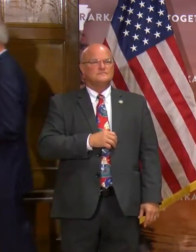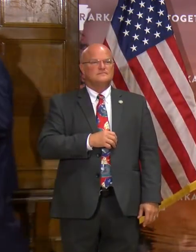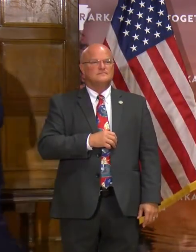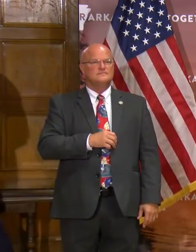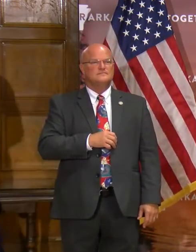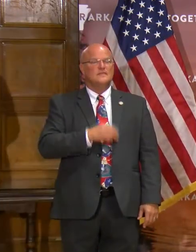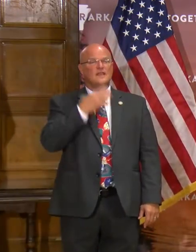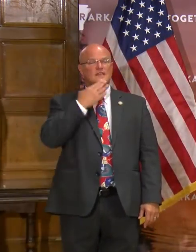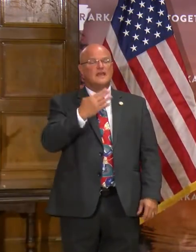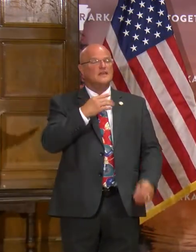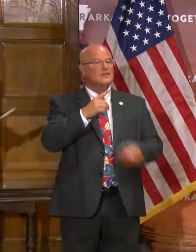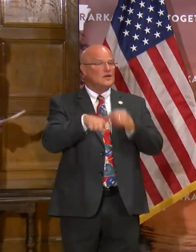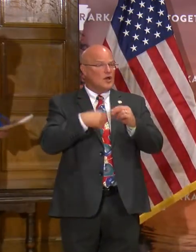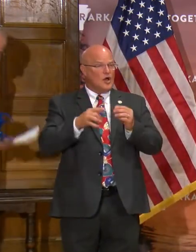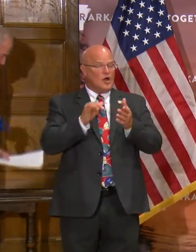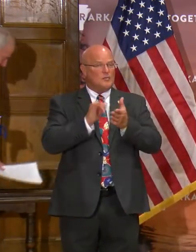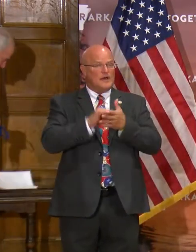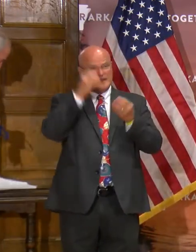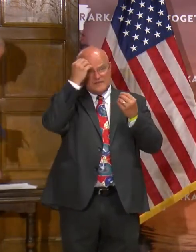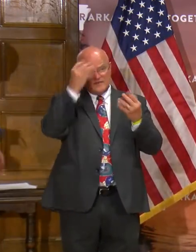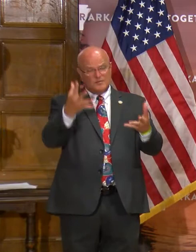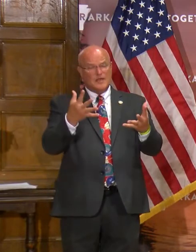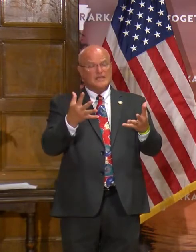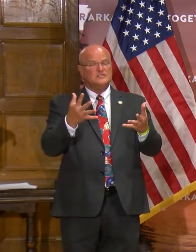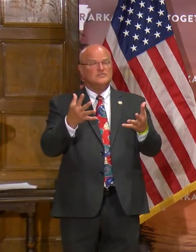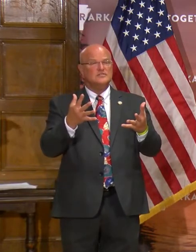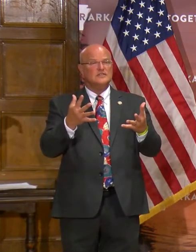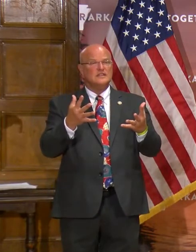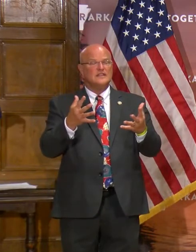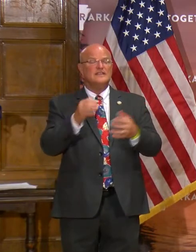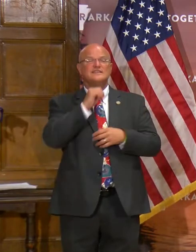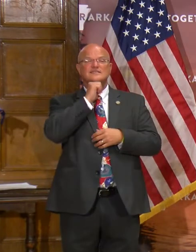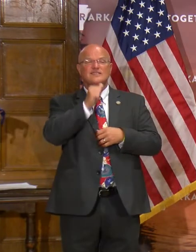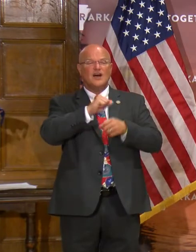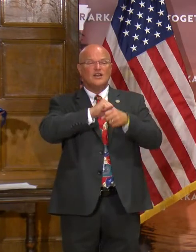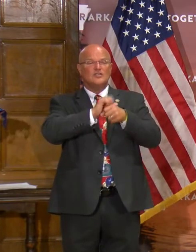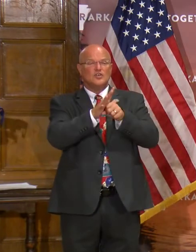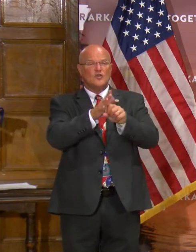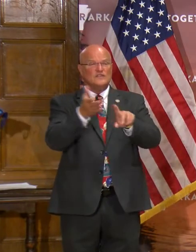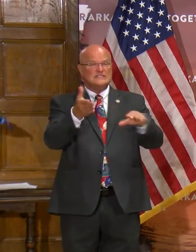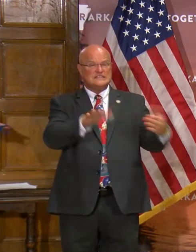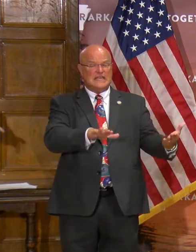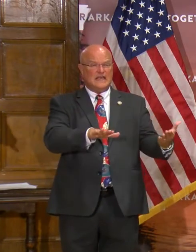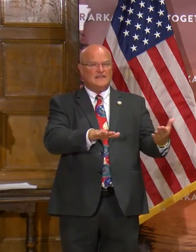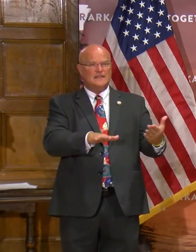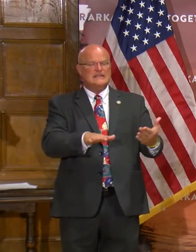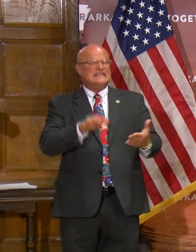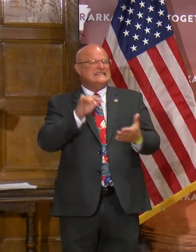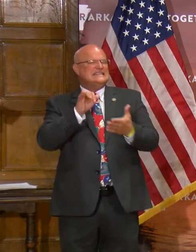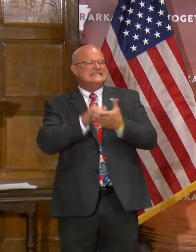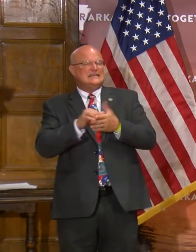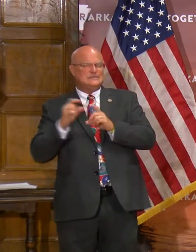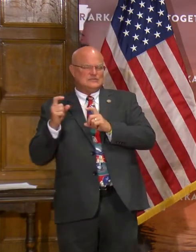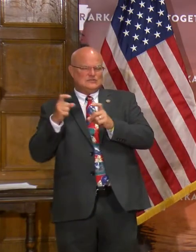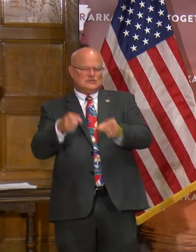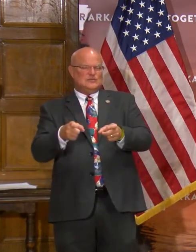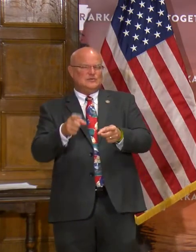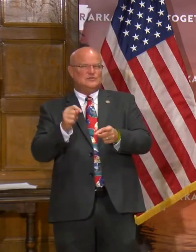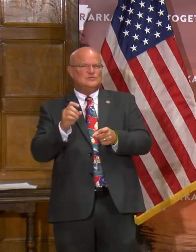Thank you. So regarding the information, the non-COVID deaths, some of those could be attributed to